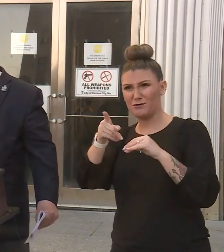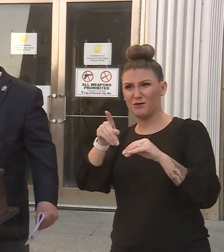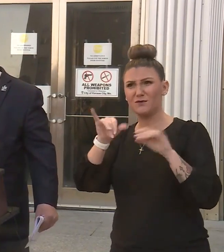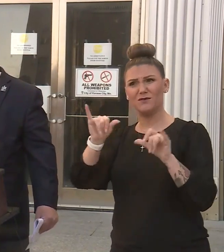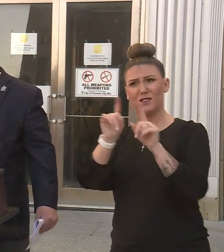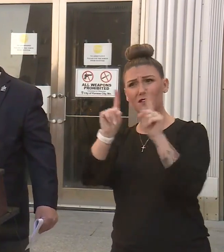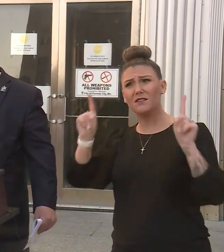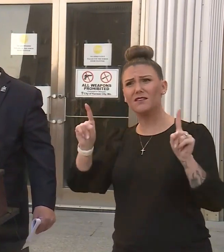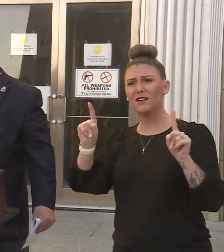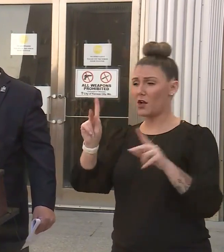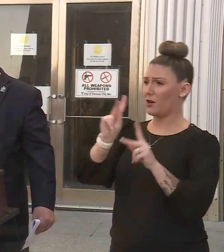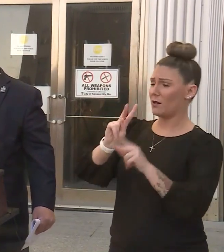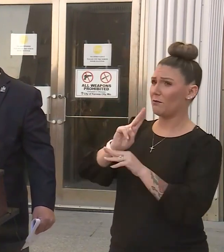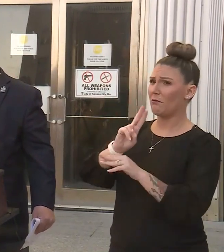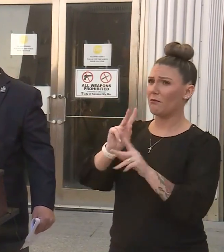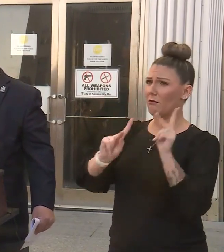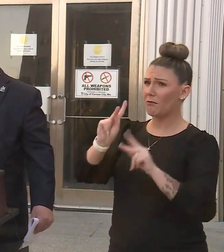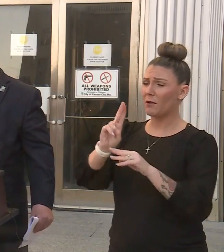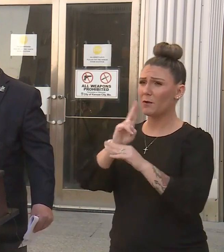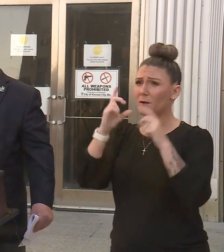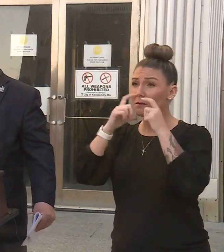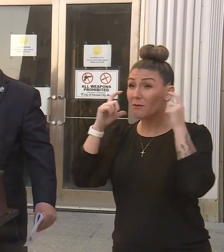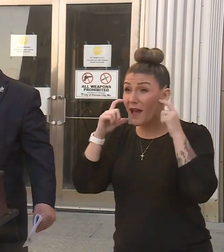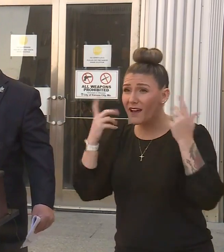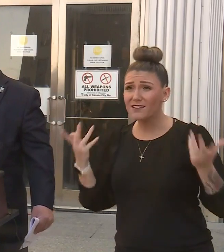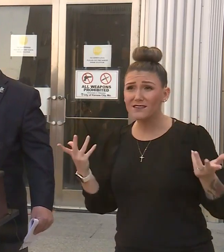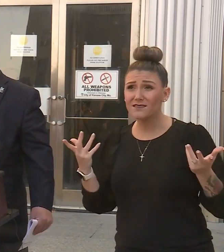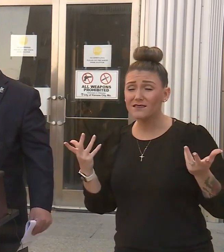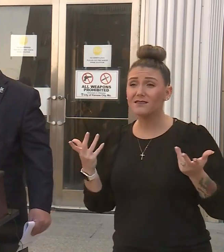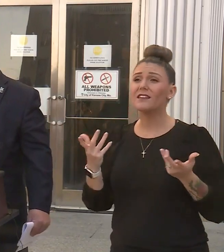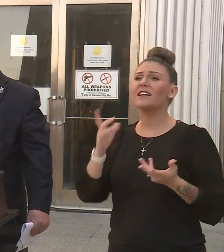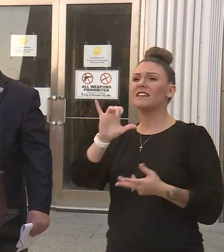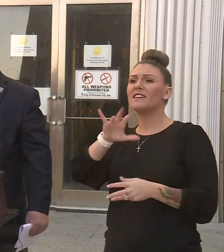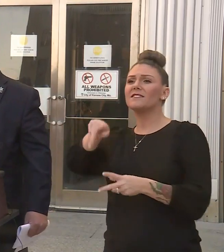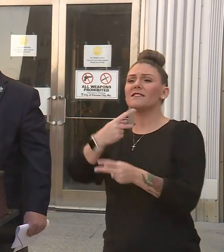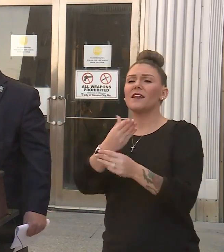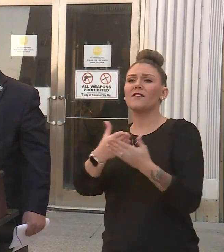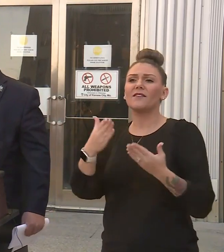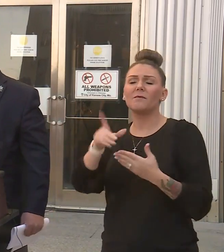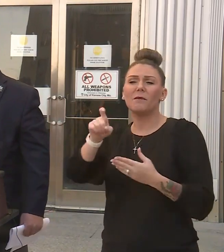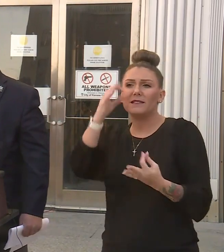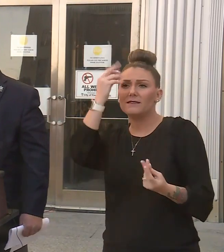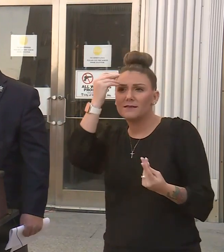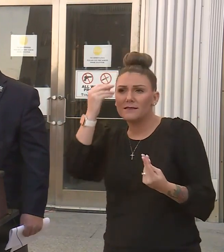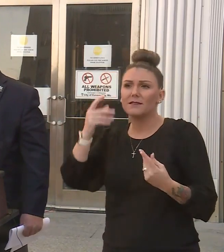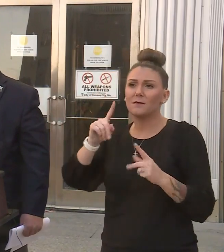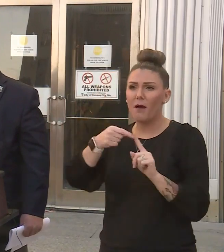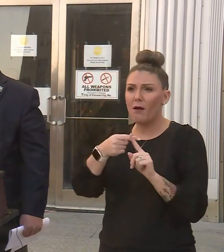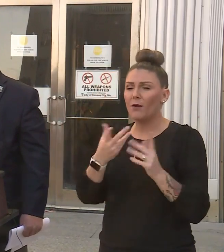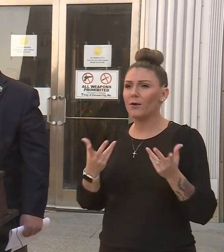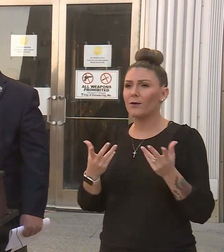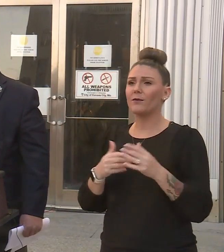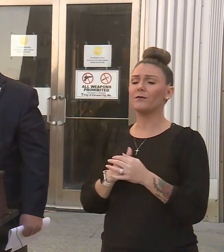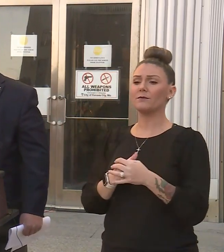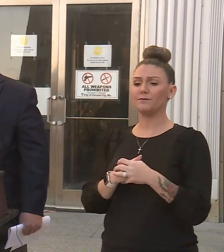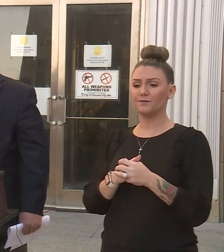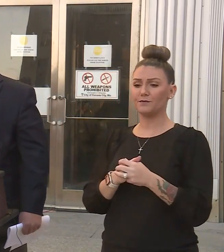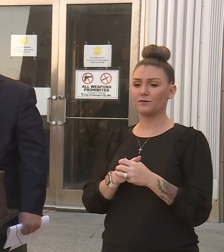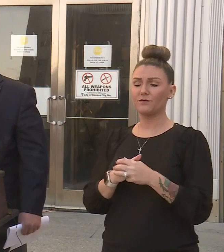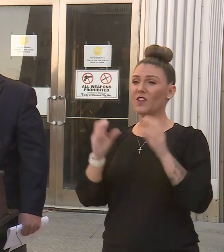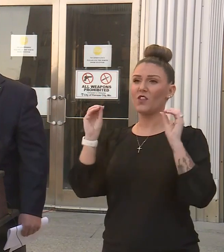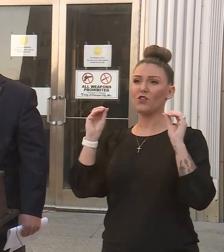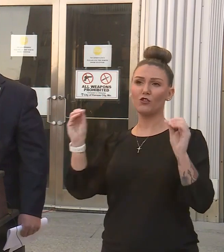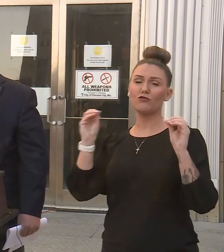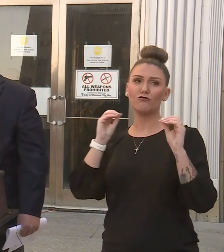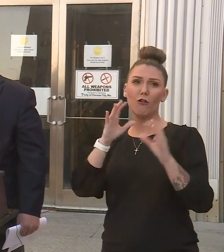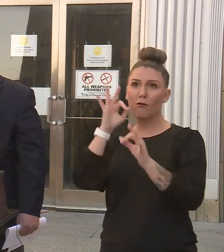or are people wearing masks or not? Those are the kinds of things to think about. There's no fine